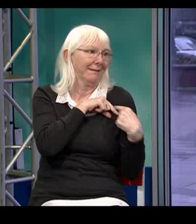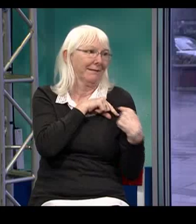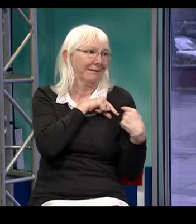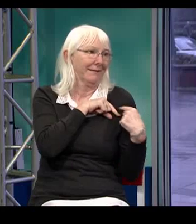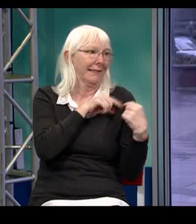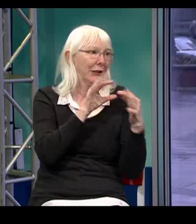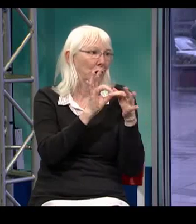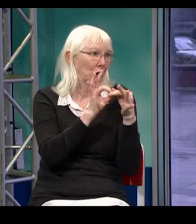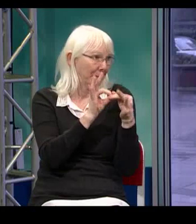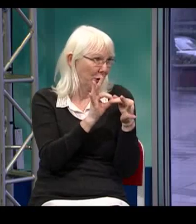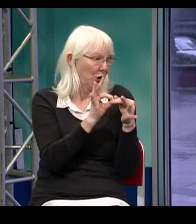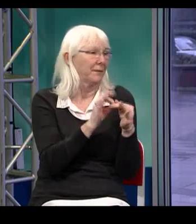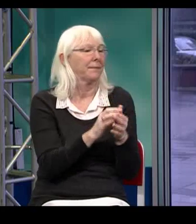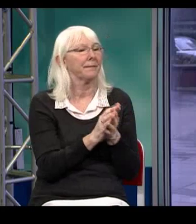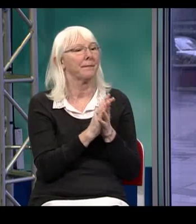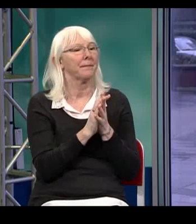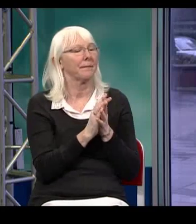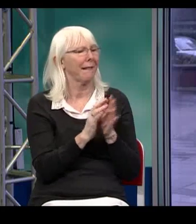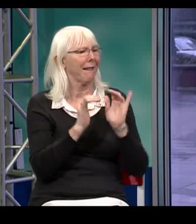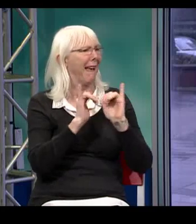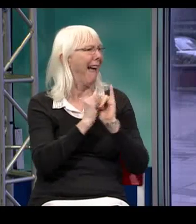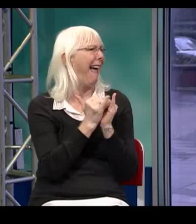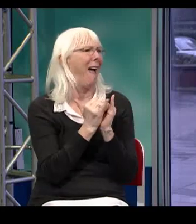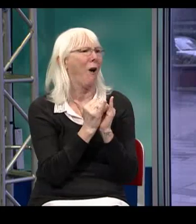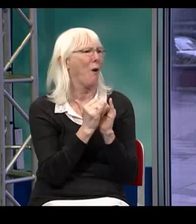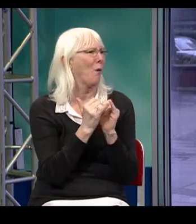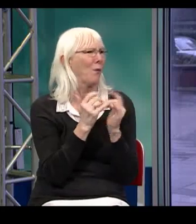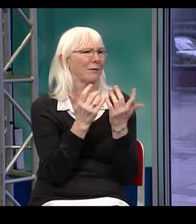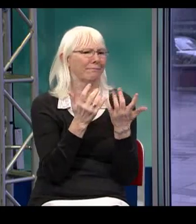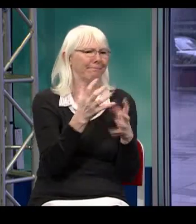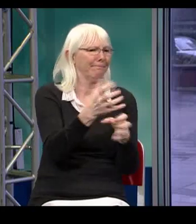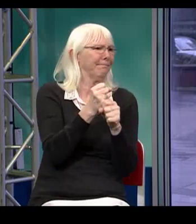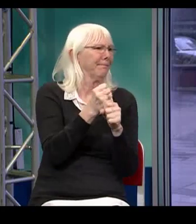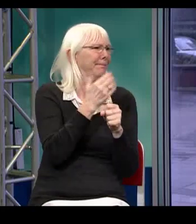The interpreters that we use must have specific qualifications before we can offer them employment.